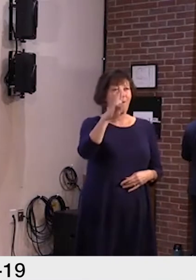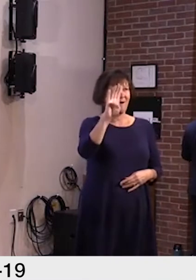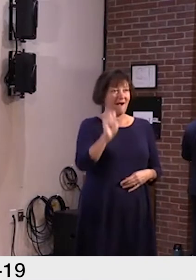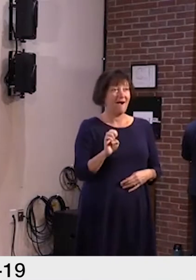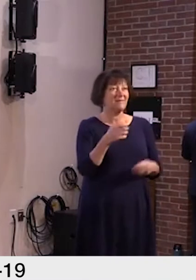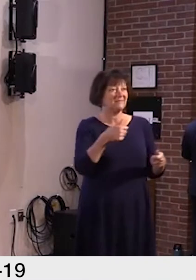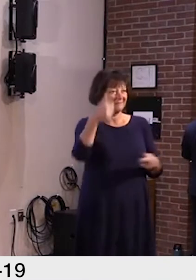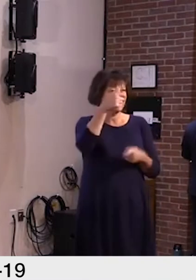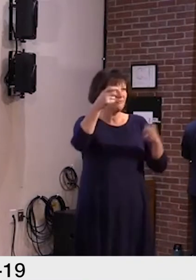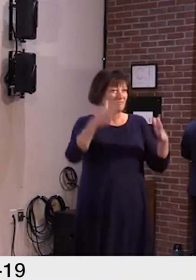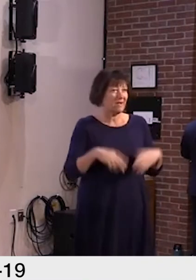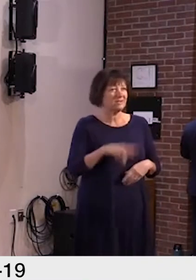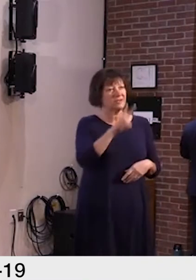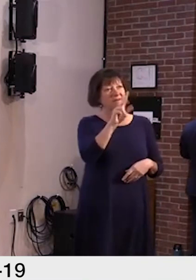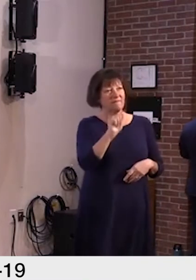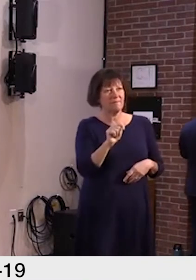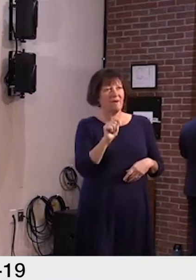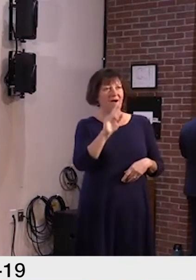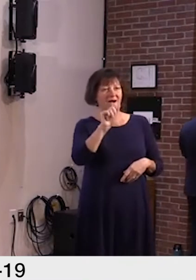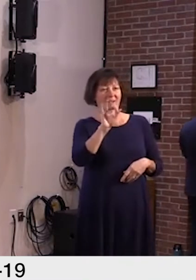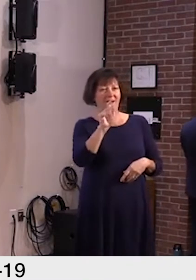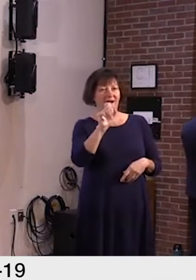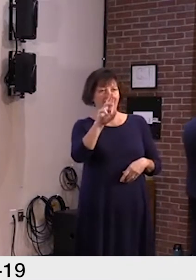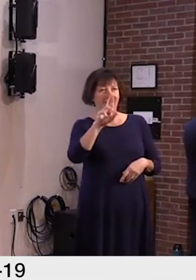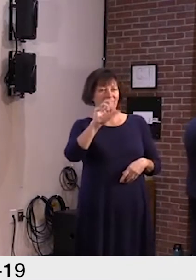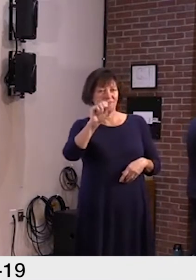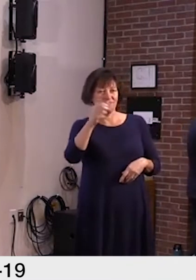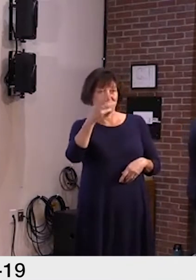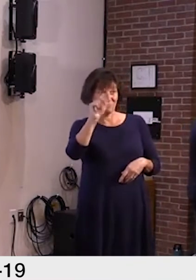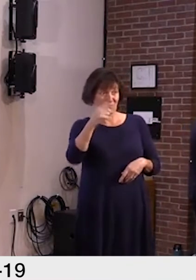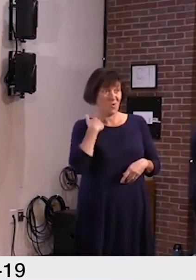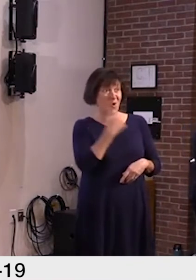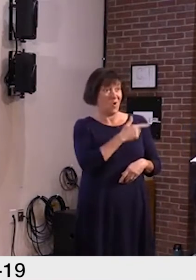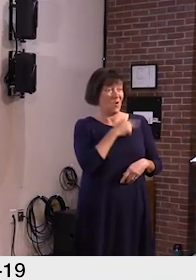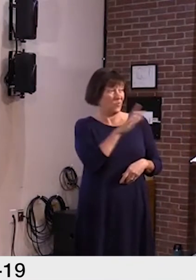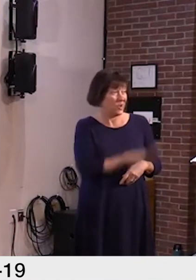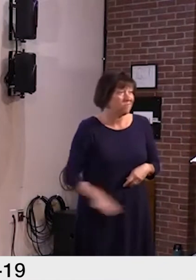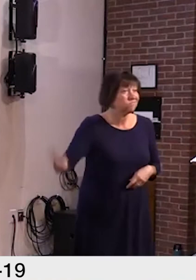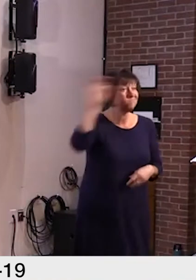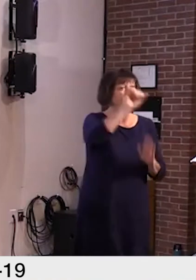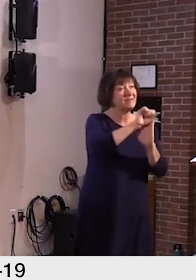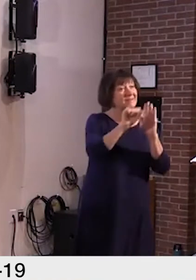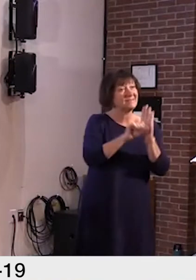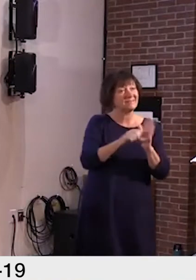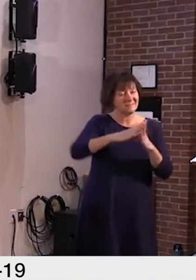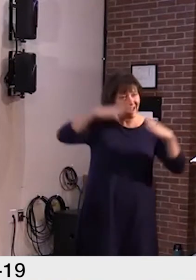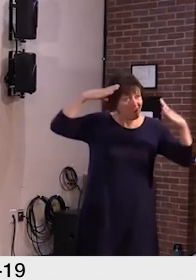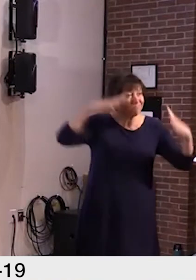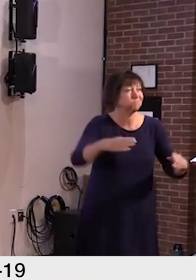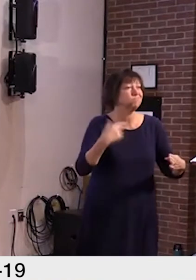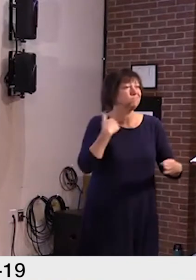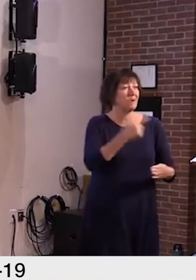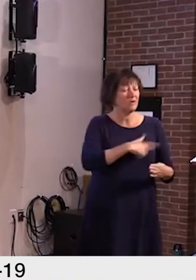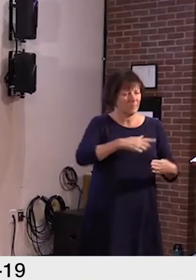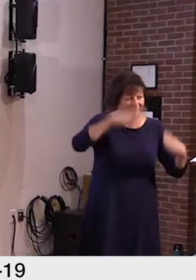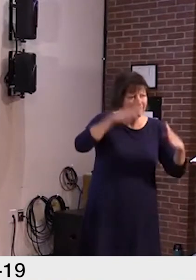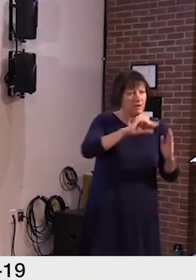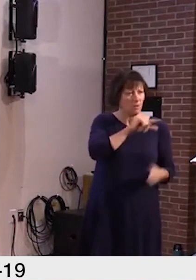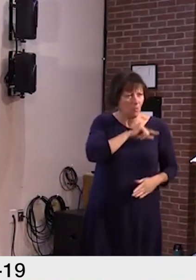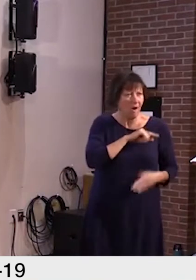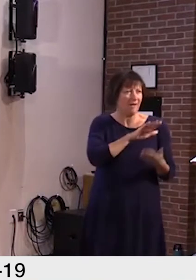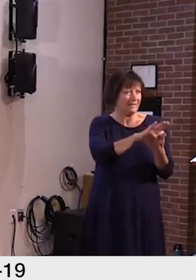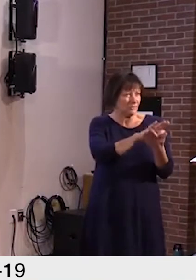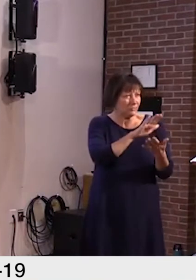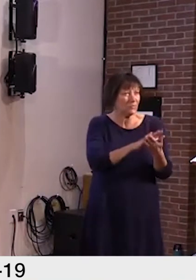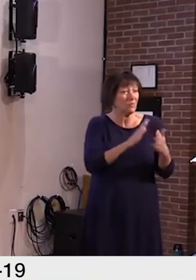Afterschool. We are a statewide nonprofit dedicated to ensuring access to quality after school summer and expanded